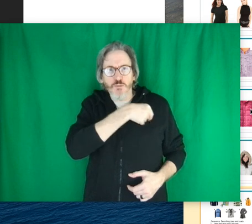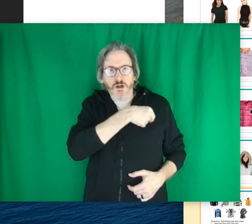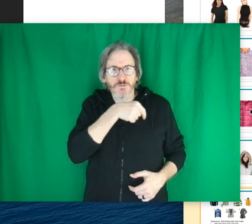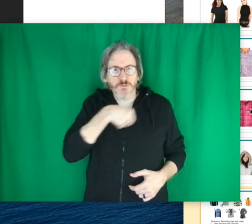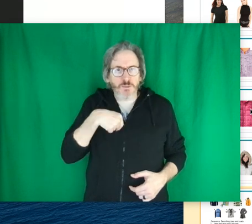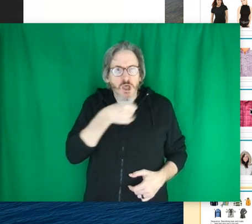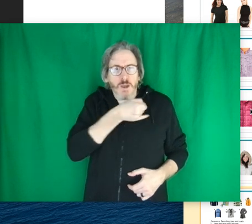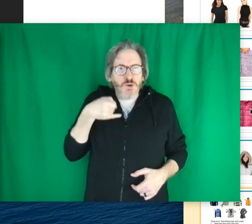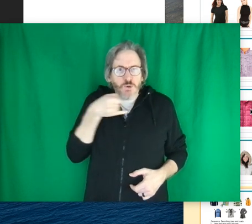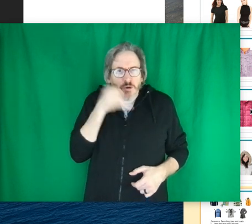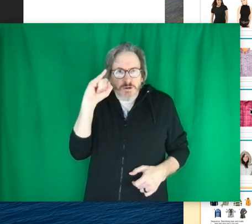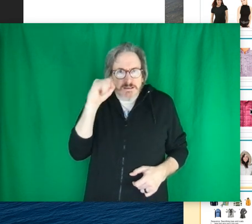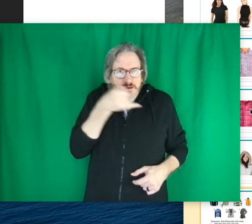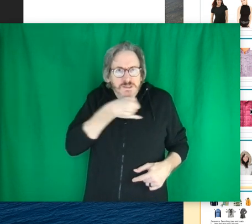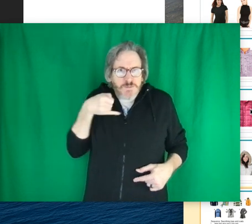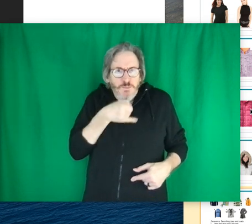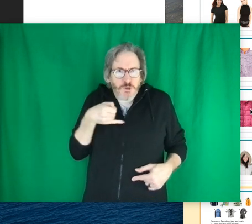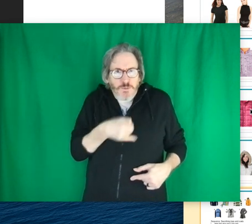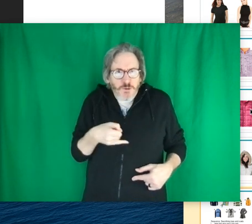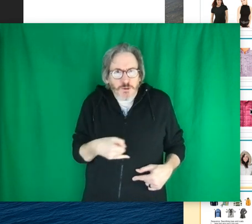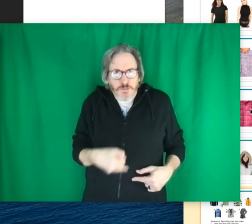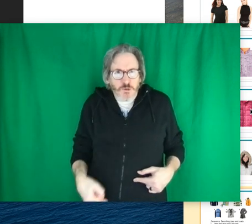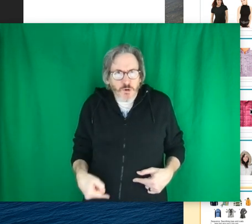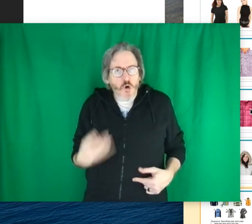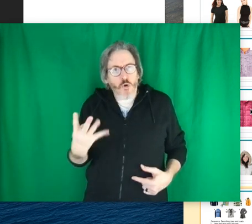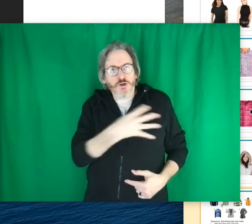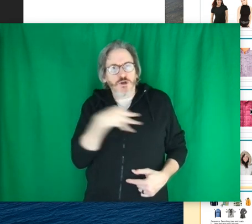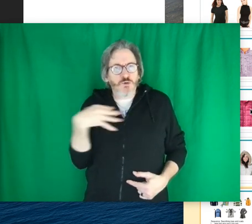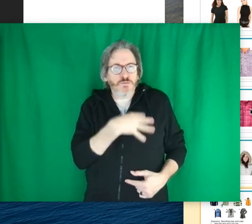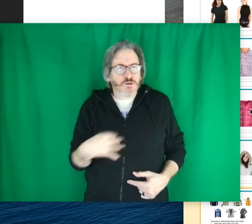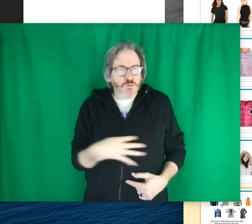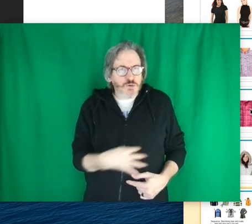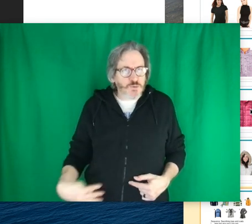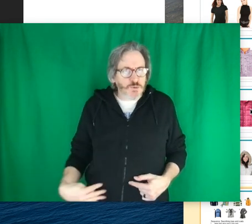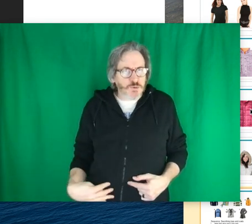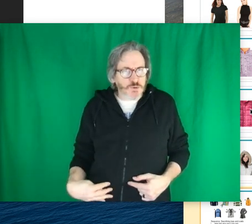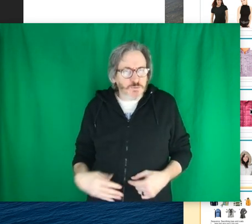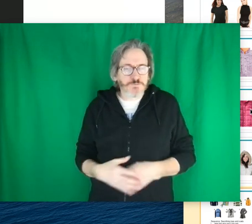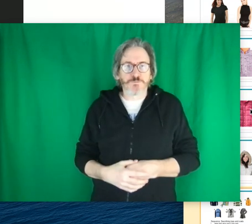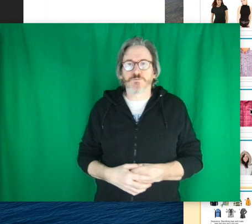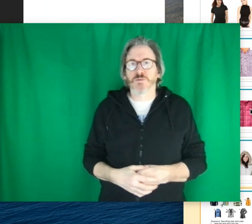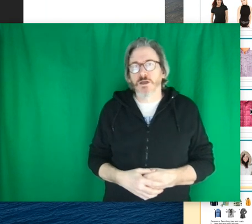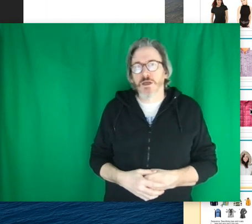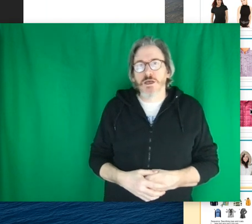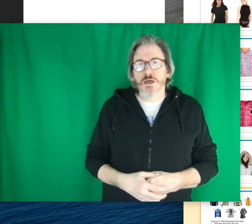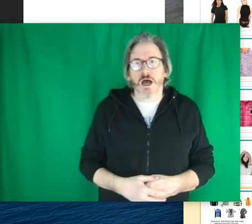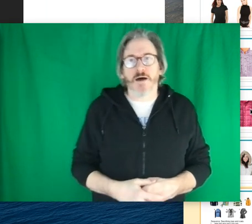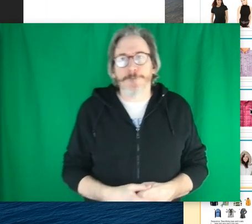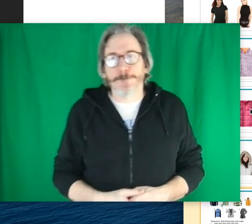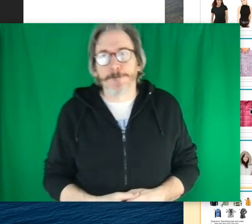You can do things. multiple really thin ones. Or you can do vest.